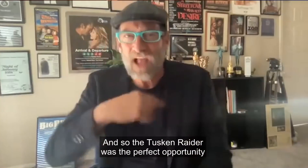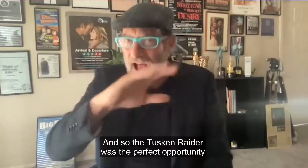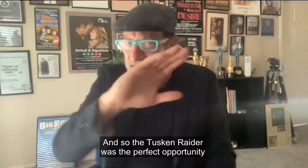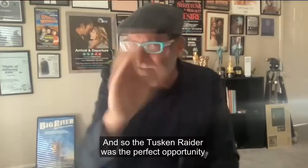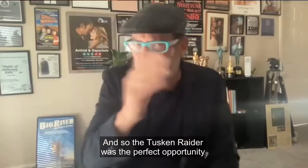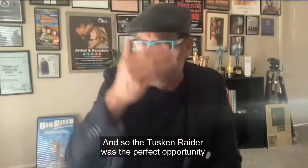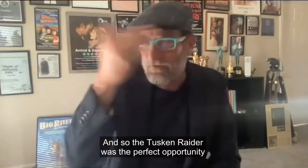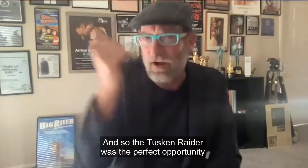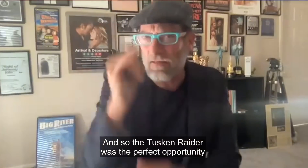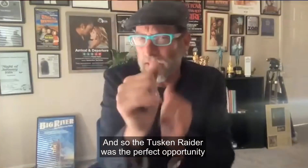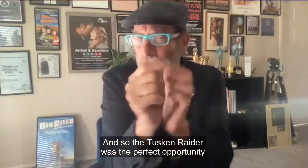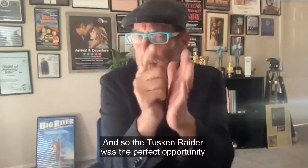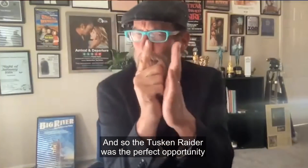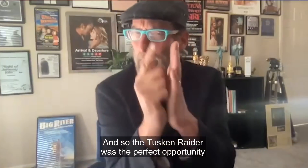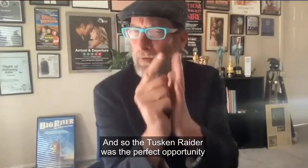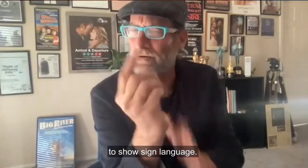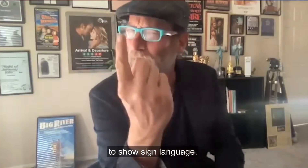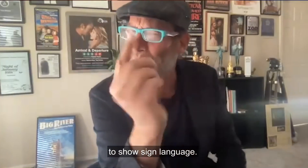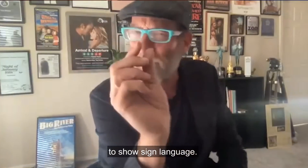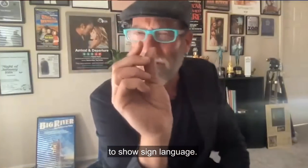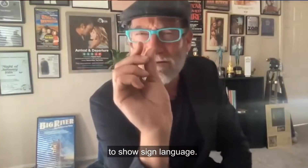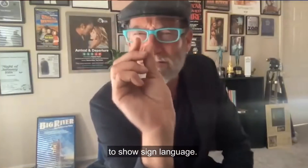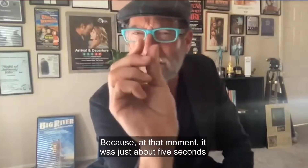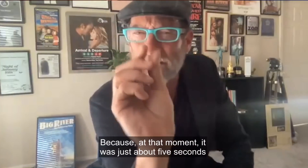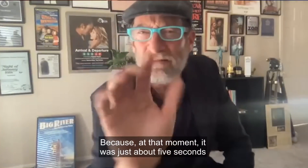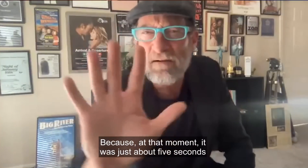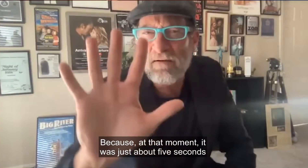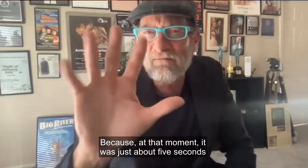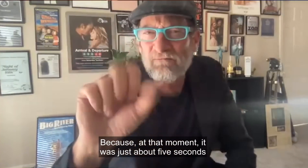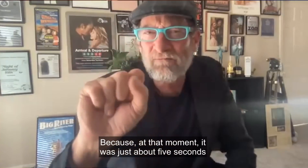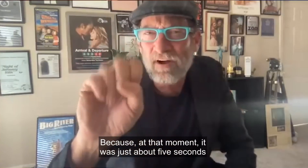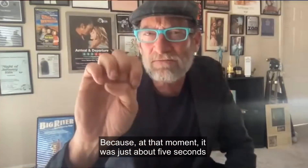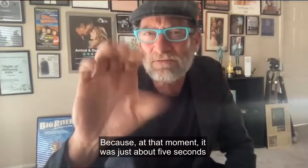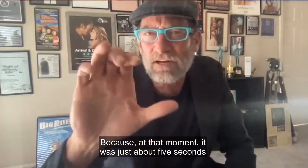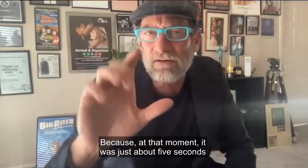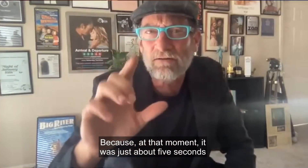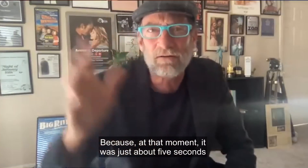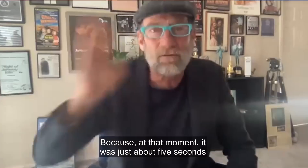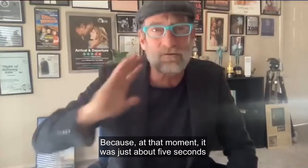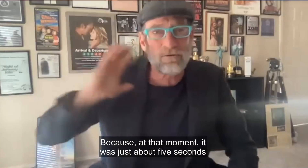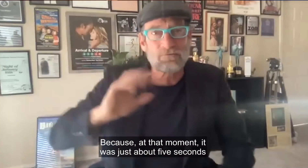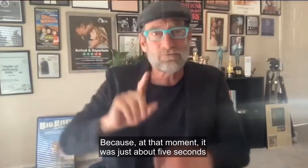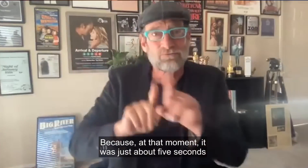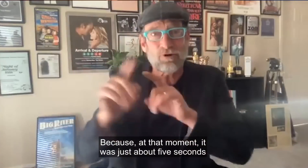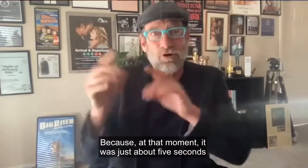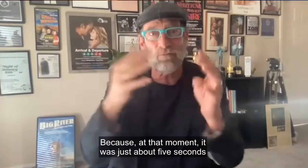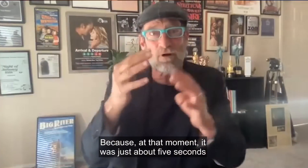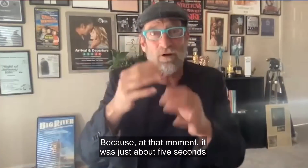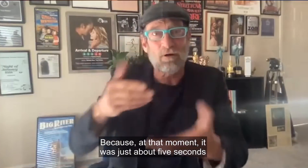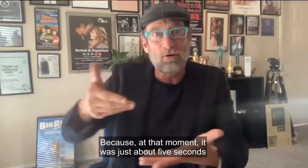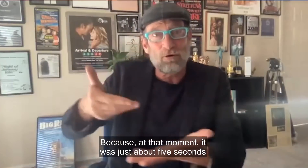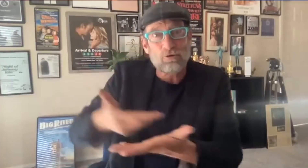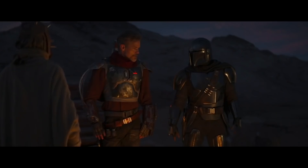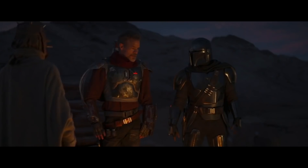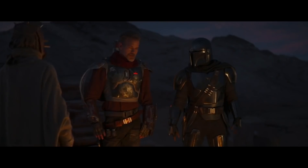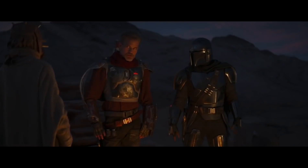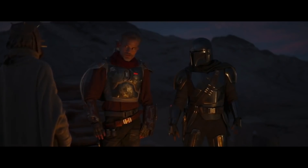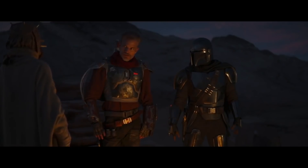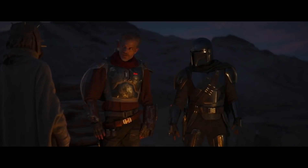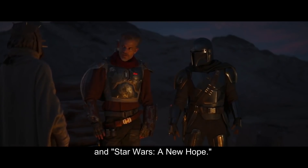Raider was the perfect opportunity to show sign language, because at that moment, it was just about five seconds and